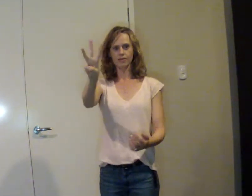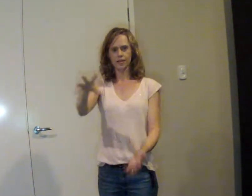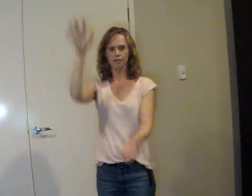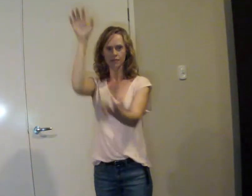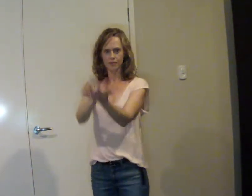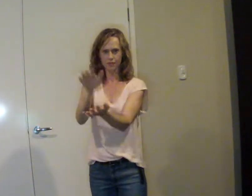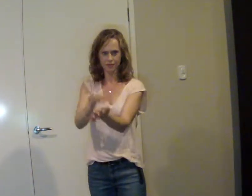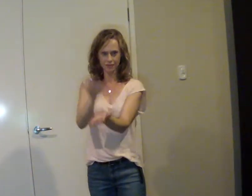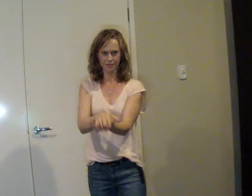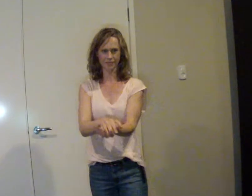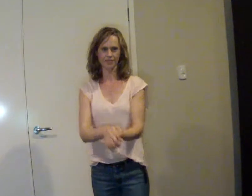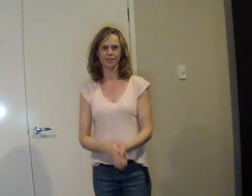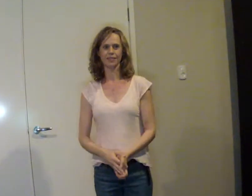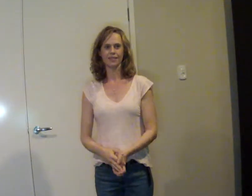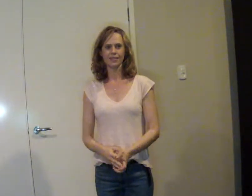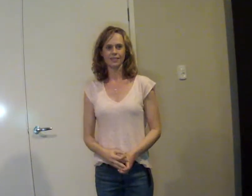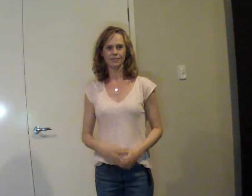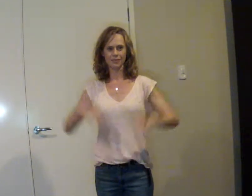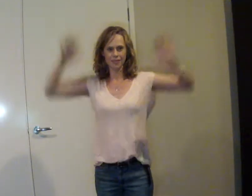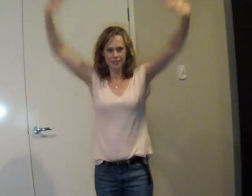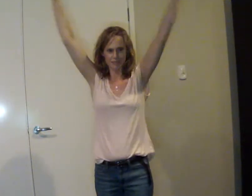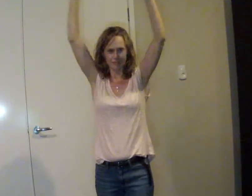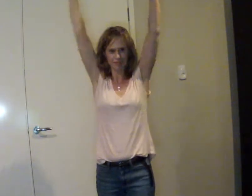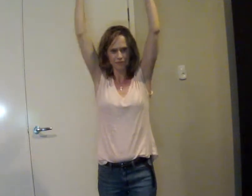snaps? Everybody out there, make the noise